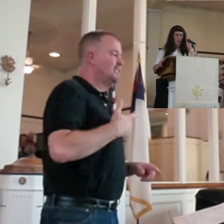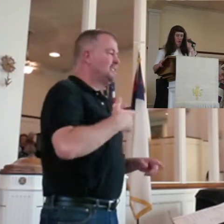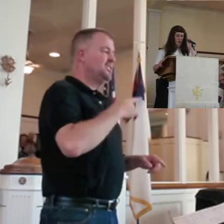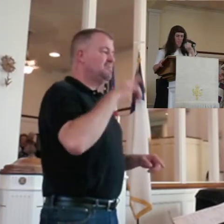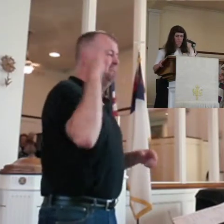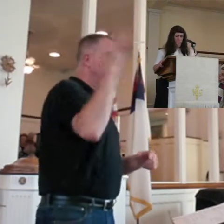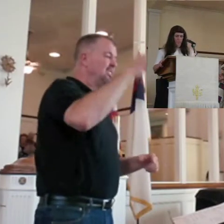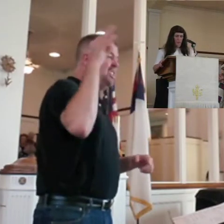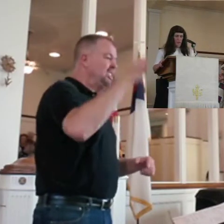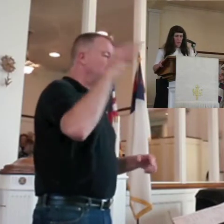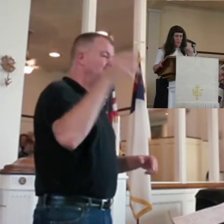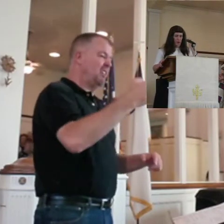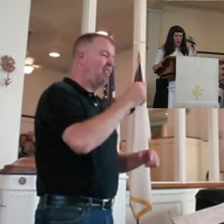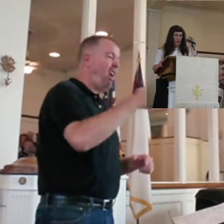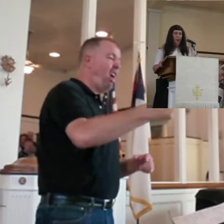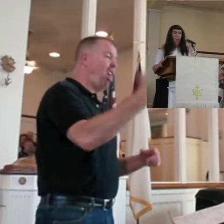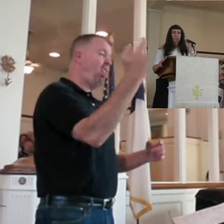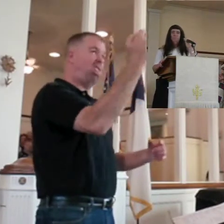brimstone they were preaching.